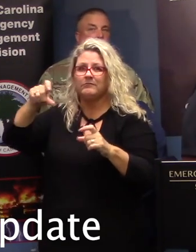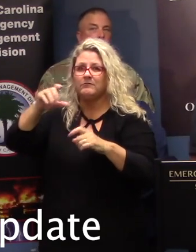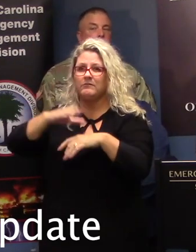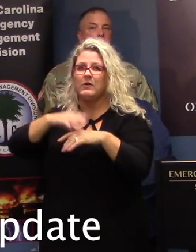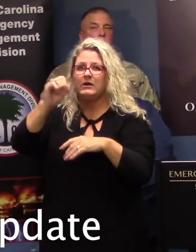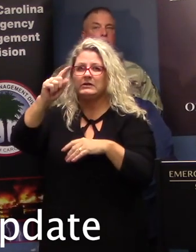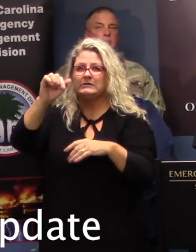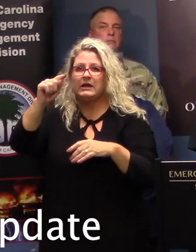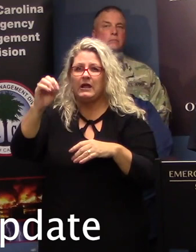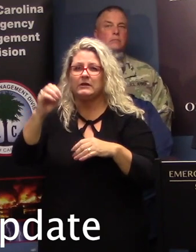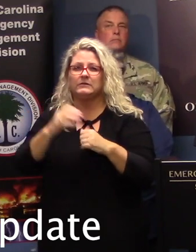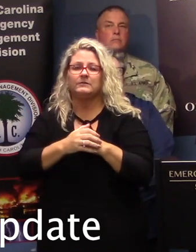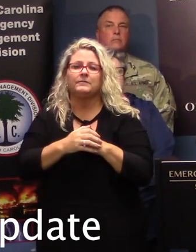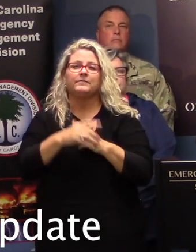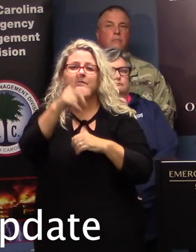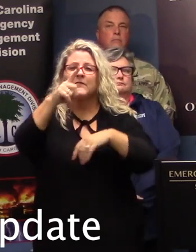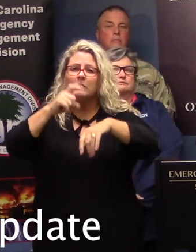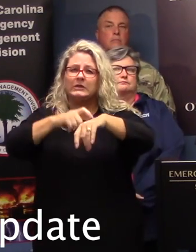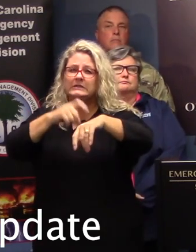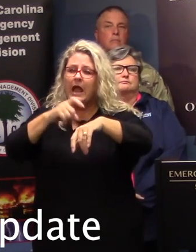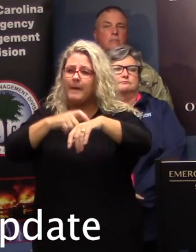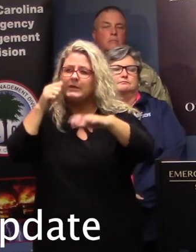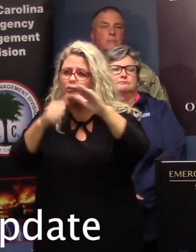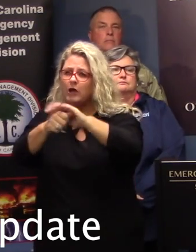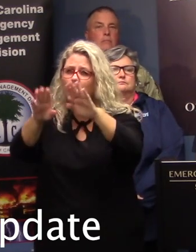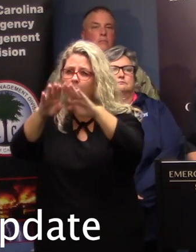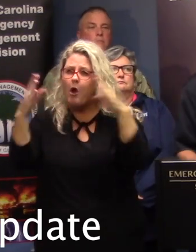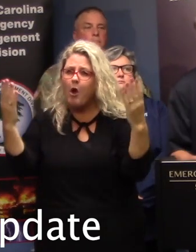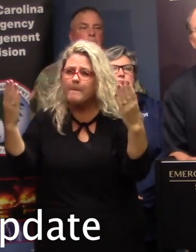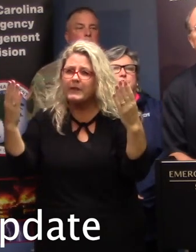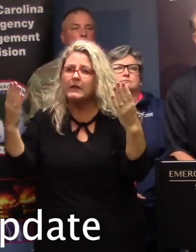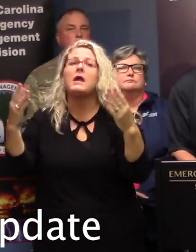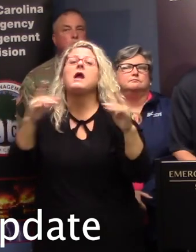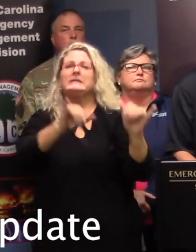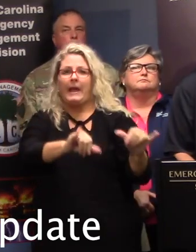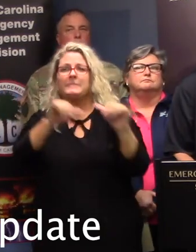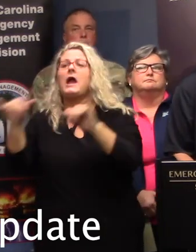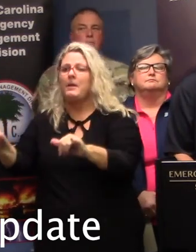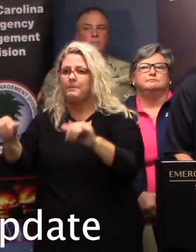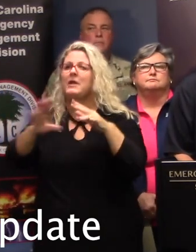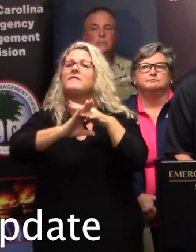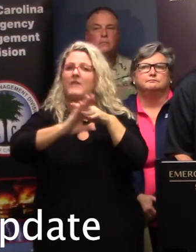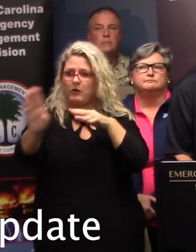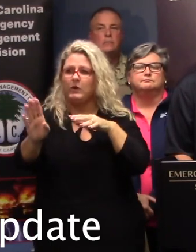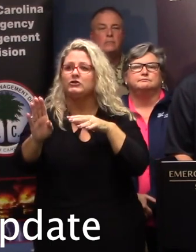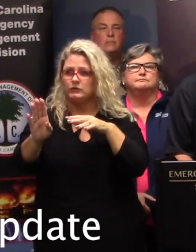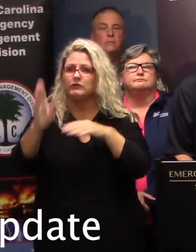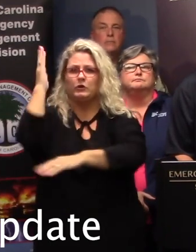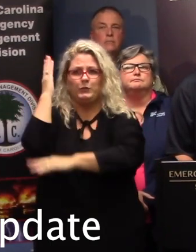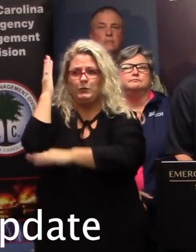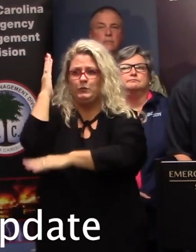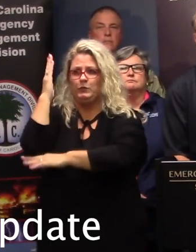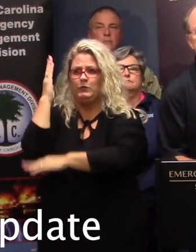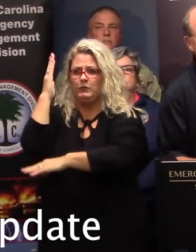I guess another question for you, sir. What time will the shelters open? They'll open in conjunction with the evacuation, so they'll be open tomorrow at